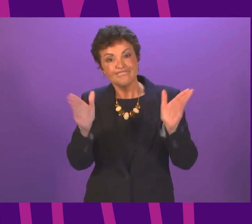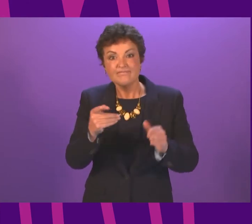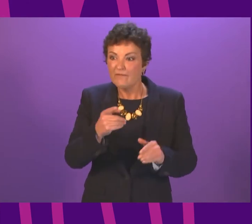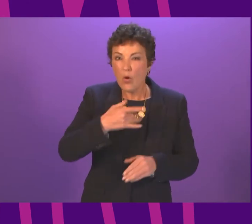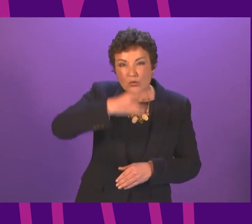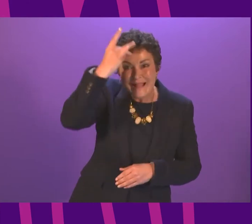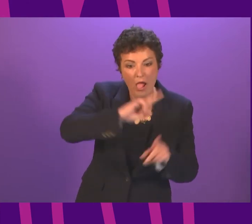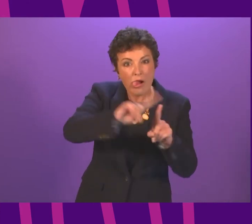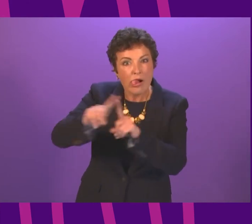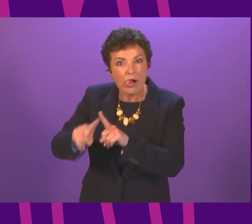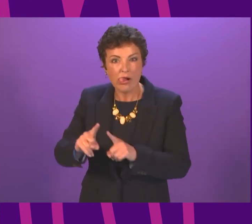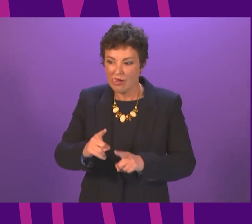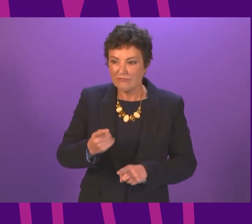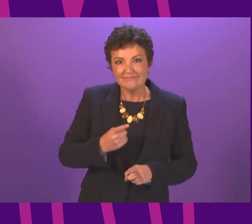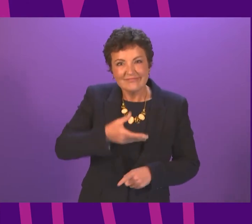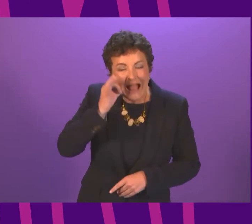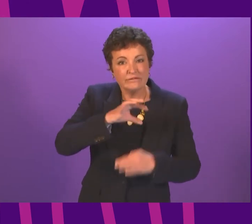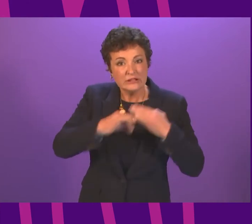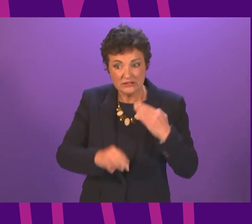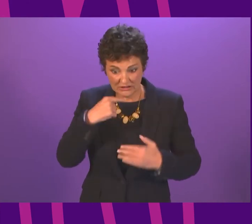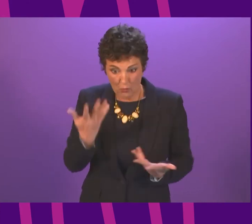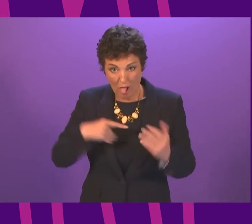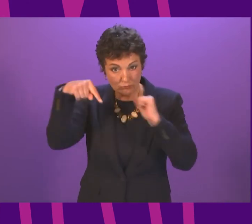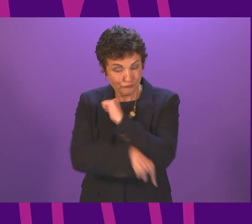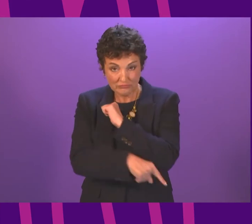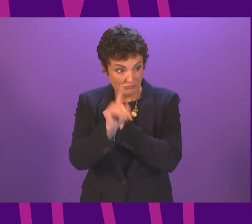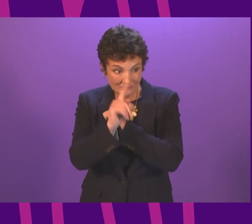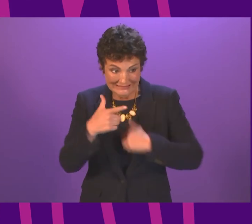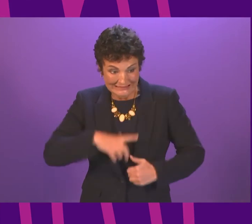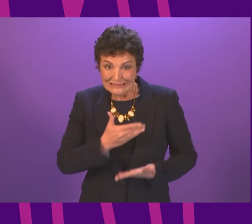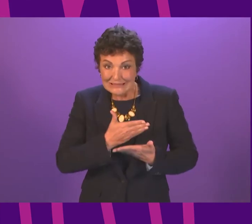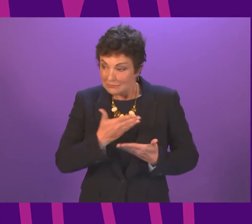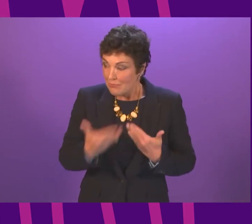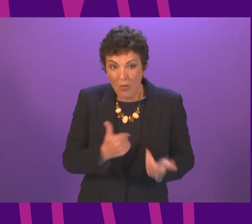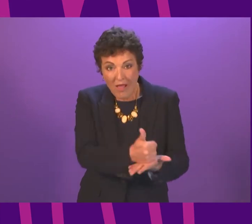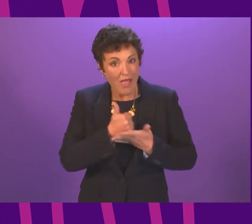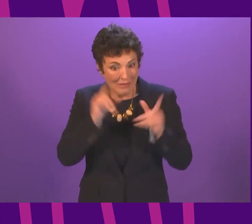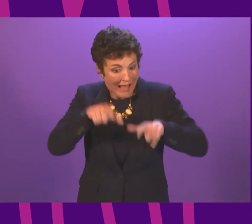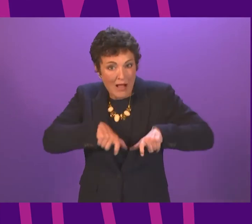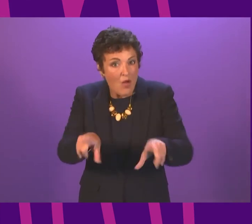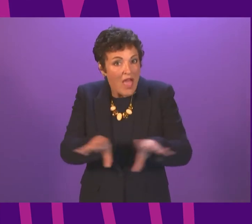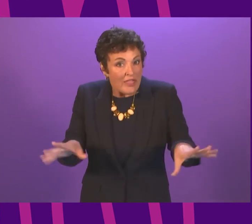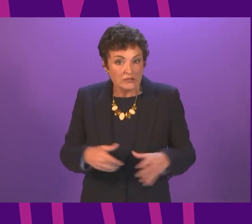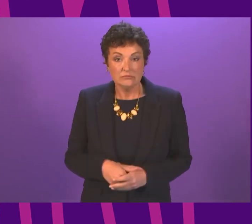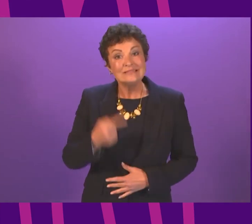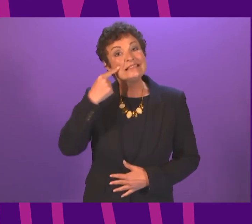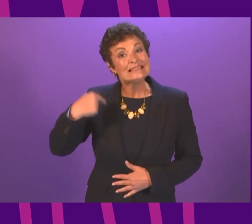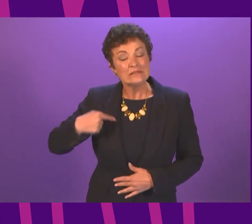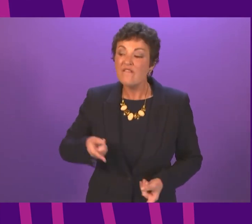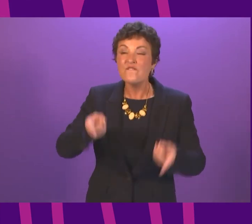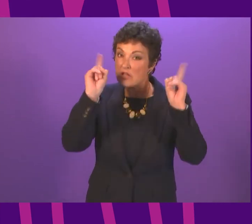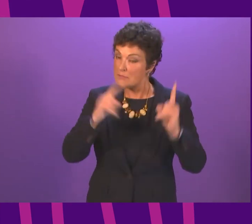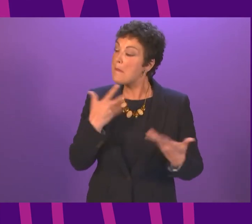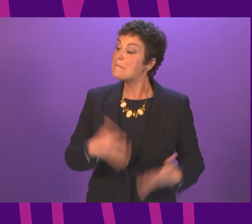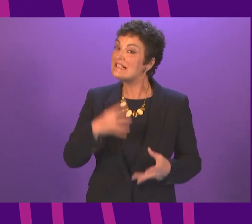bust unless they are given more help and that they cannot continue with this loss and uncertainty. Yesterday, First Minister said